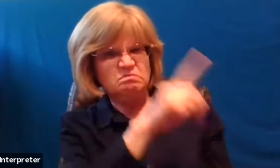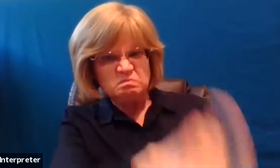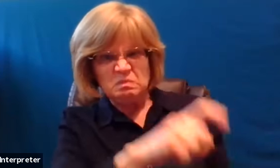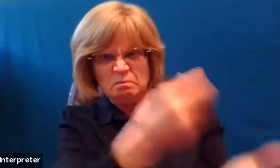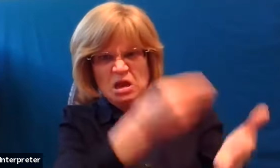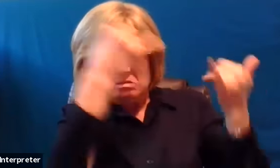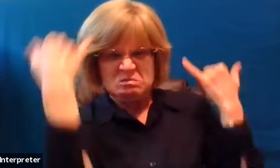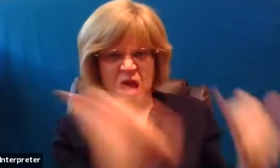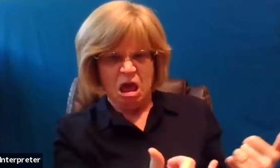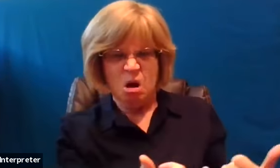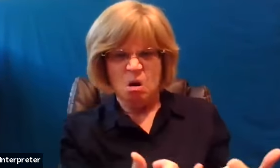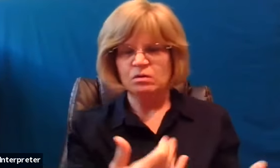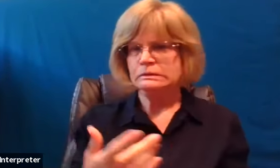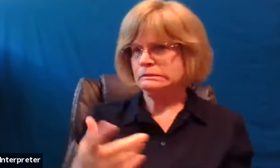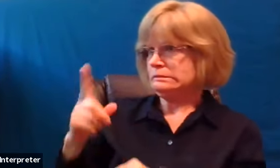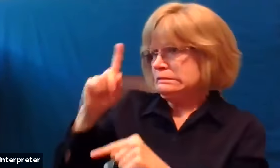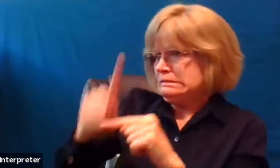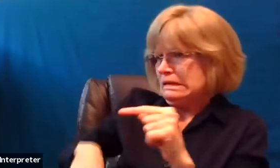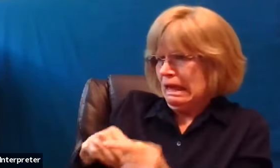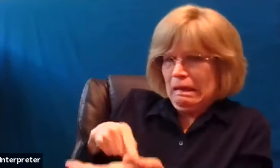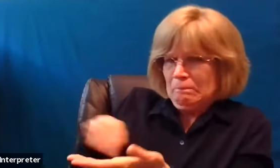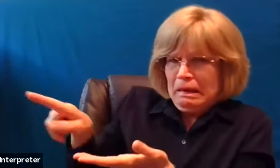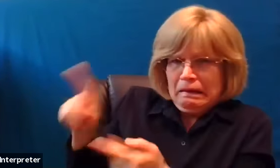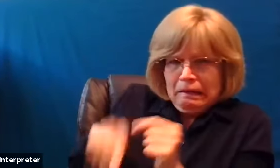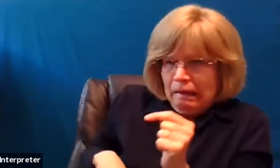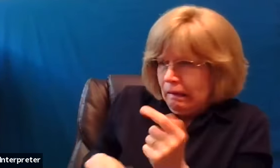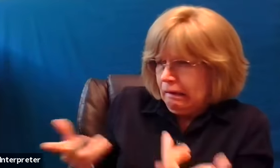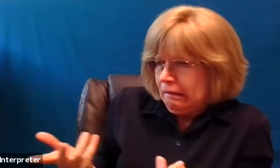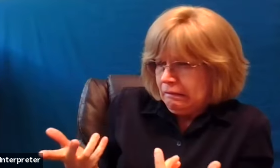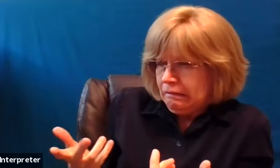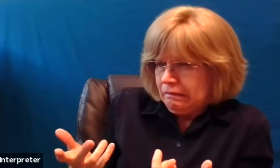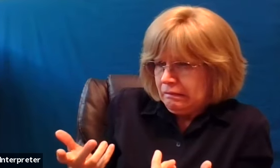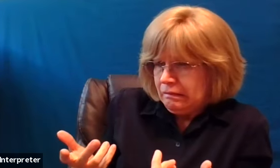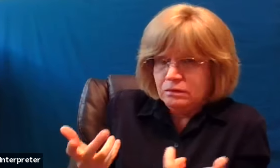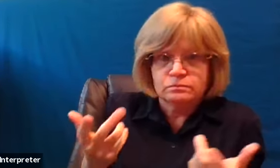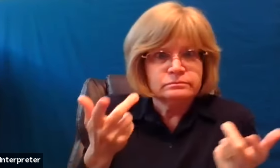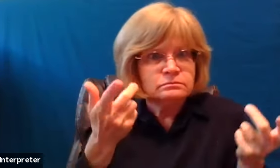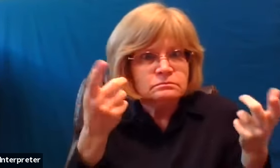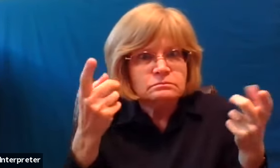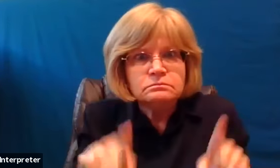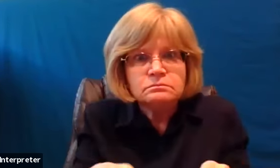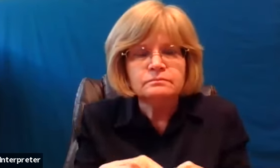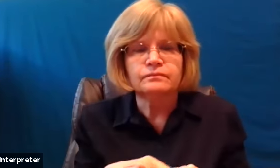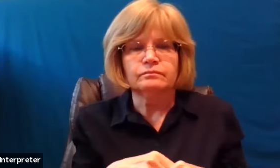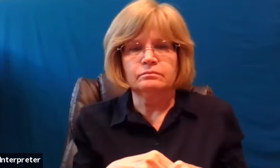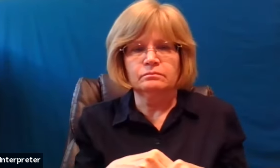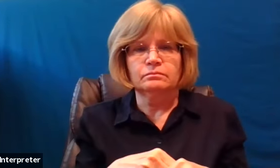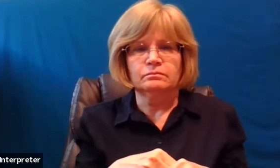now and the friend said oh i can't give it to you right now what do you think happened to the man who had gotten that